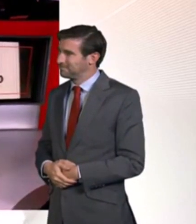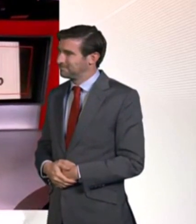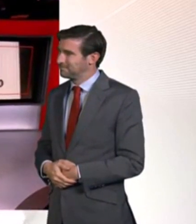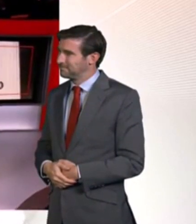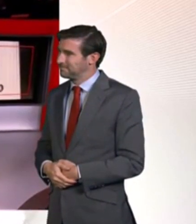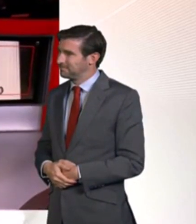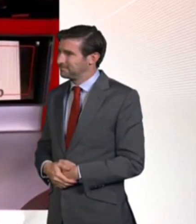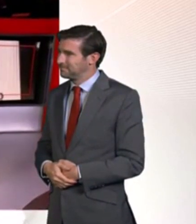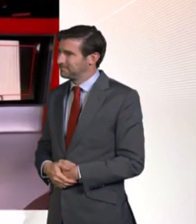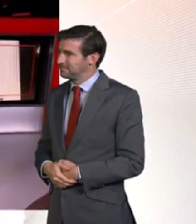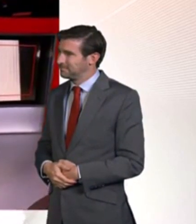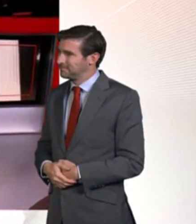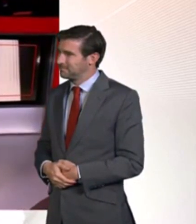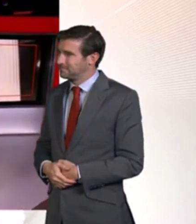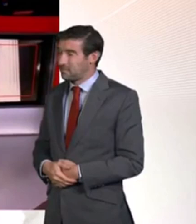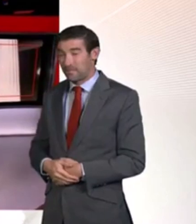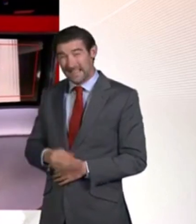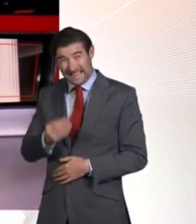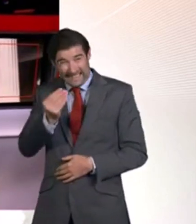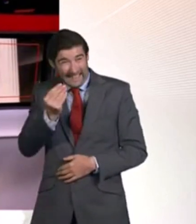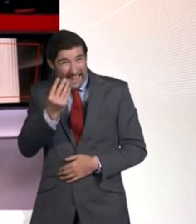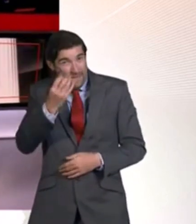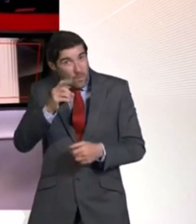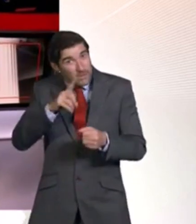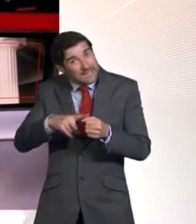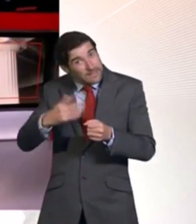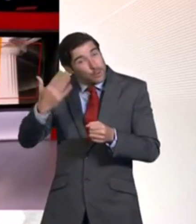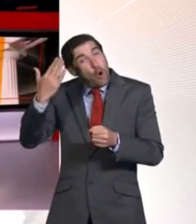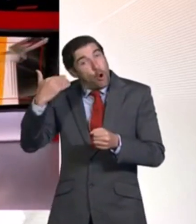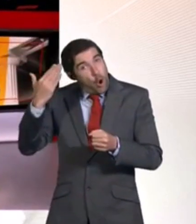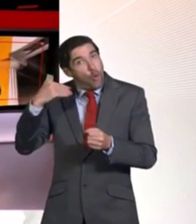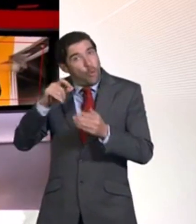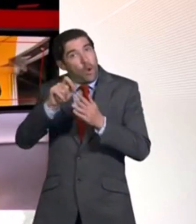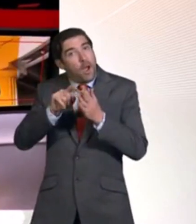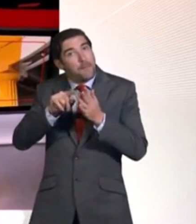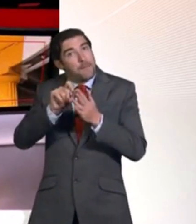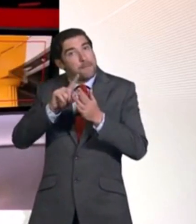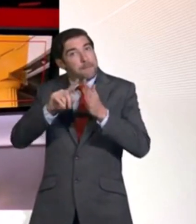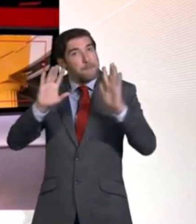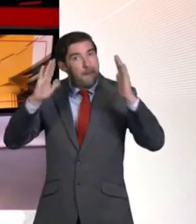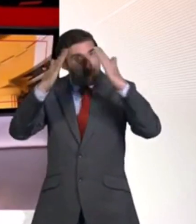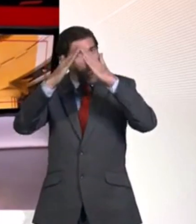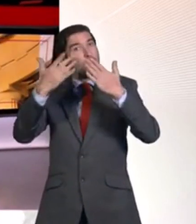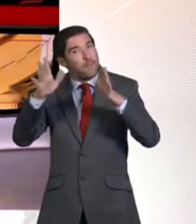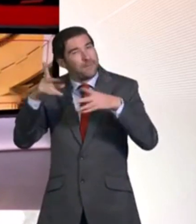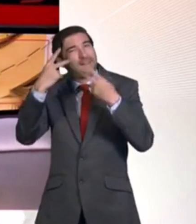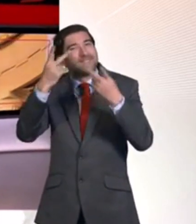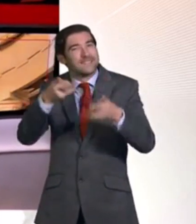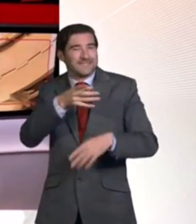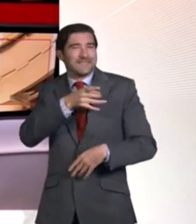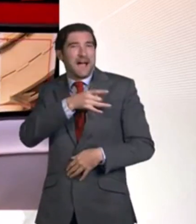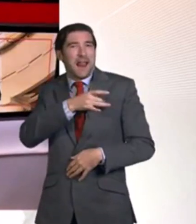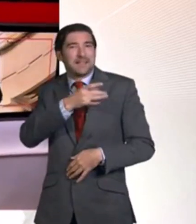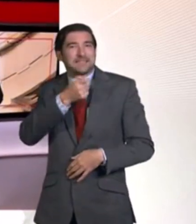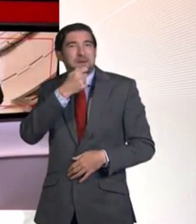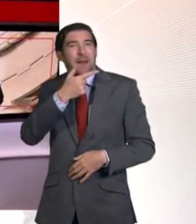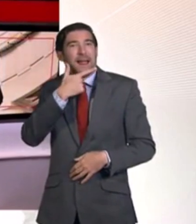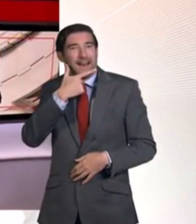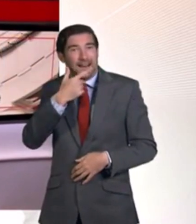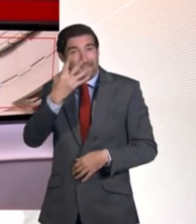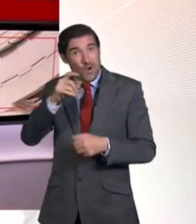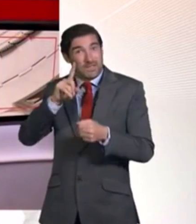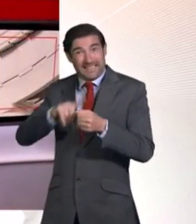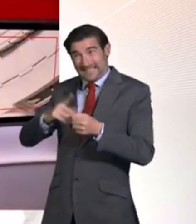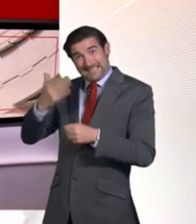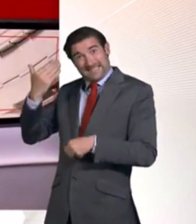Almost 40 years on from the last papal visit, tens of thousands of people are expected to travel to Dublin to see Pope Francis this weekend. But in